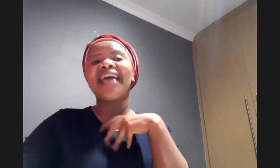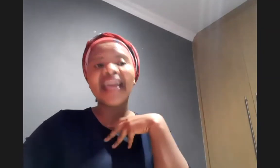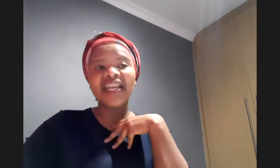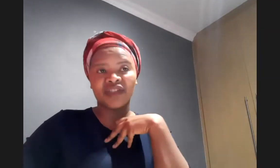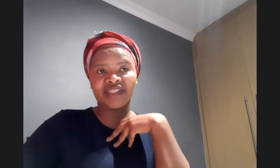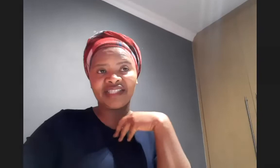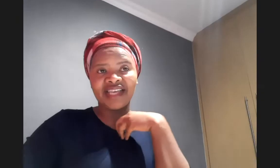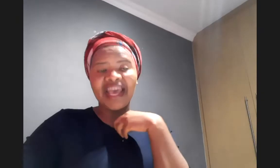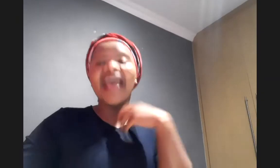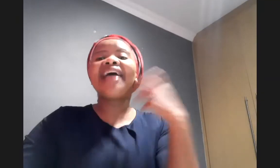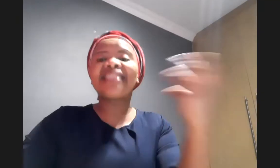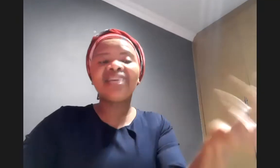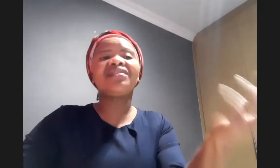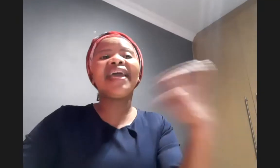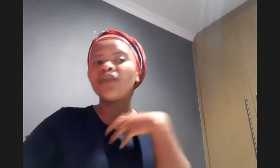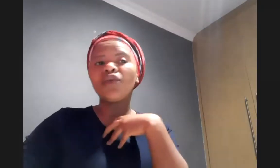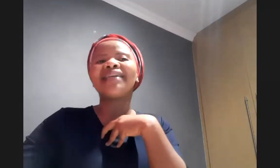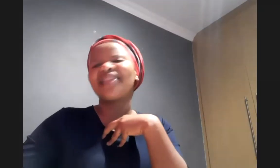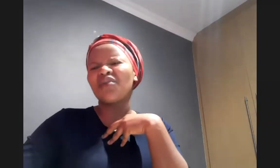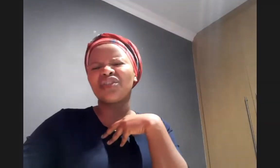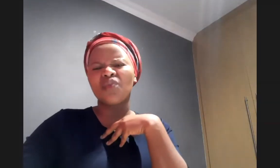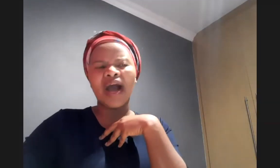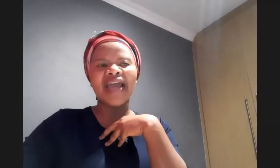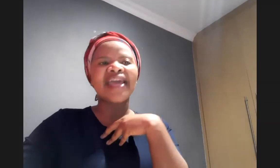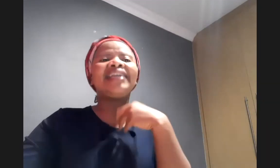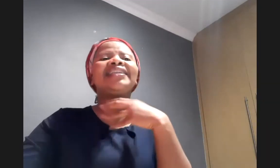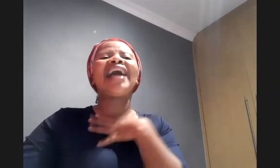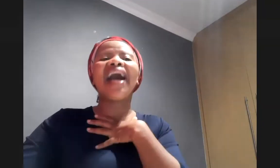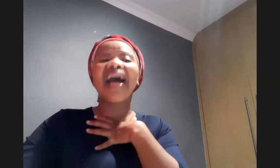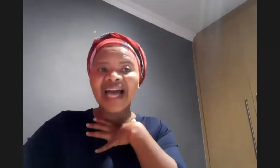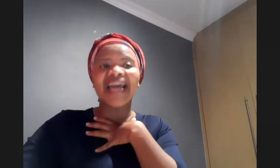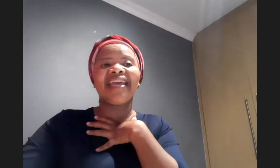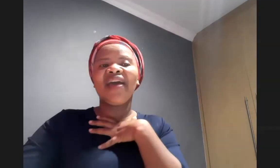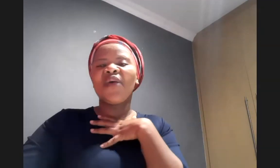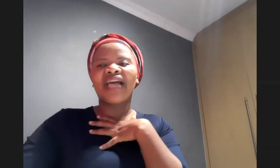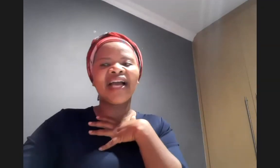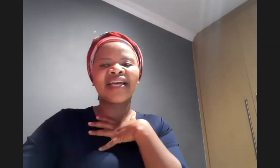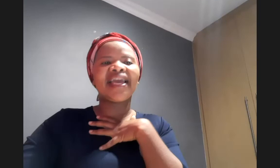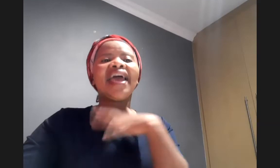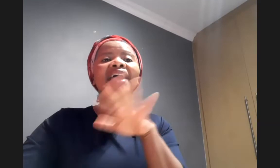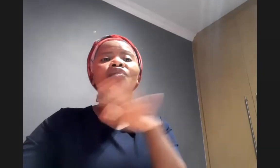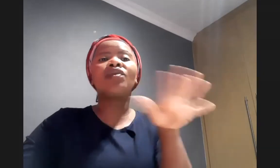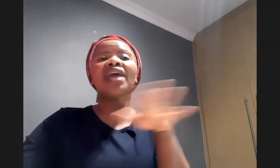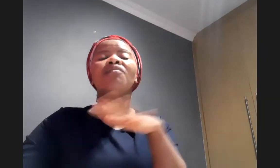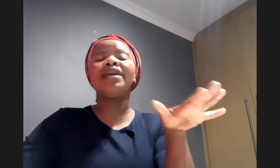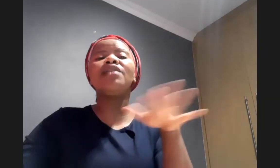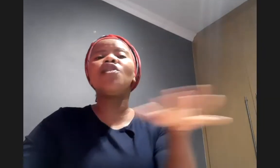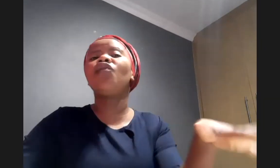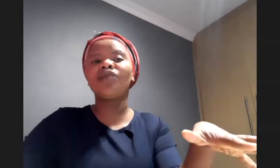angels as if they too asked the question why he says i was hungry and you gave me no food